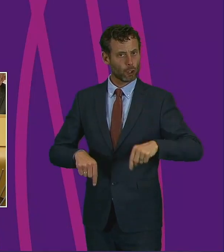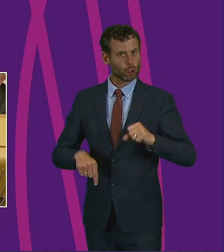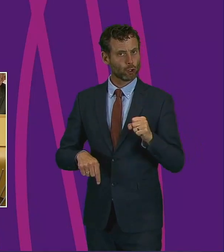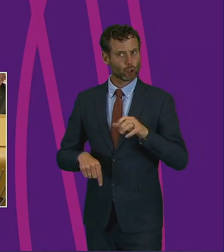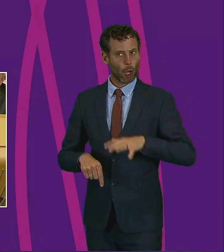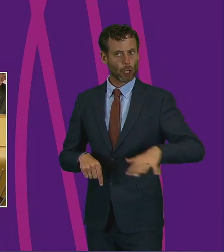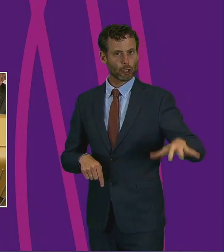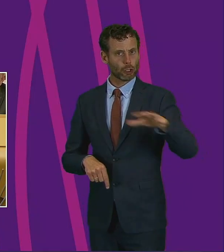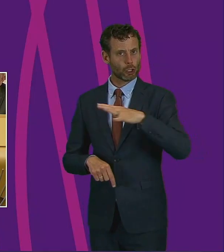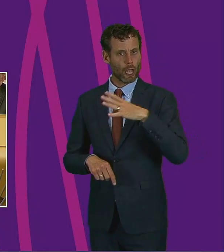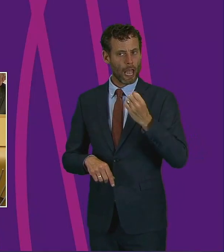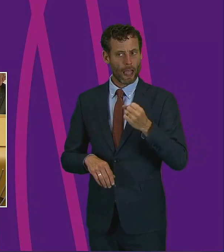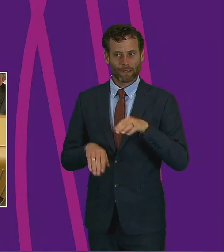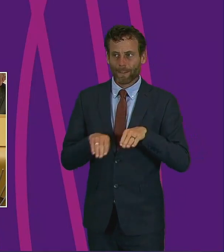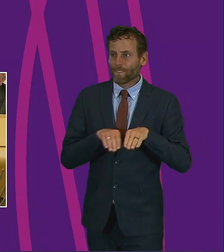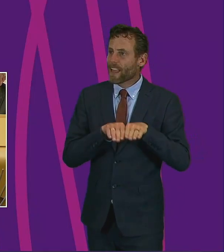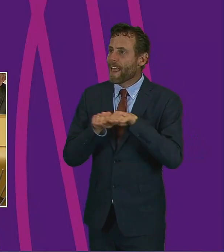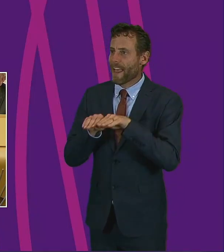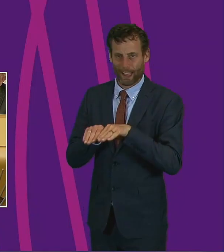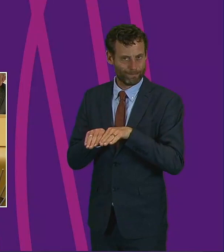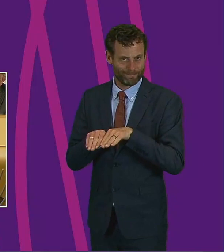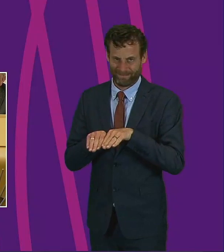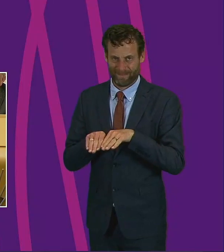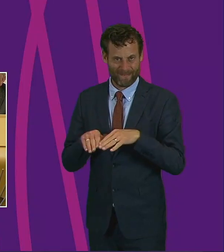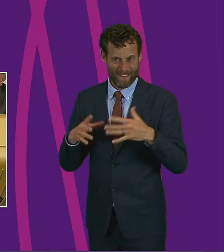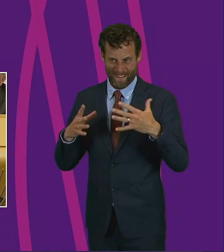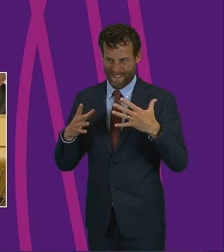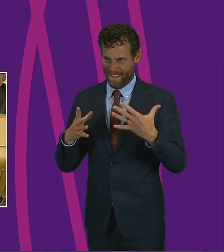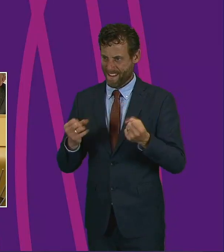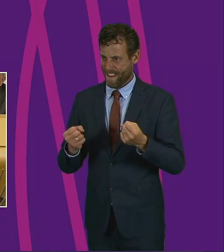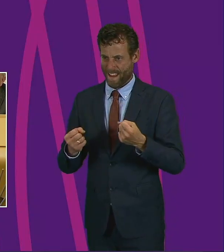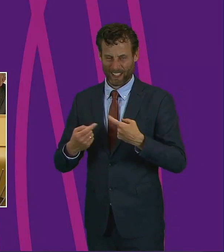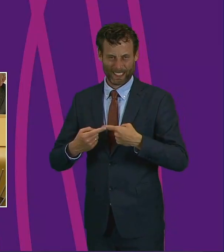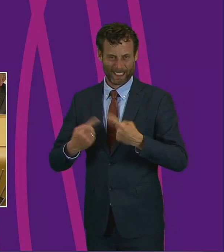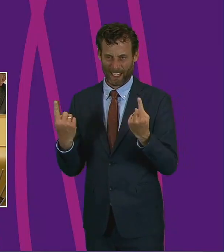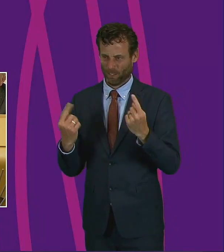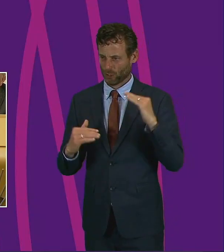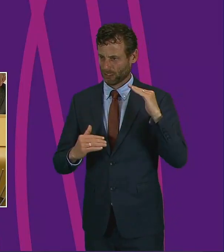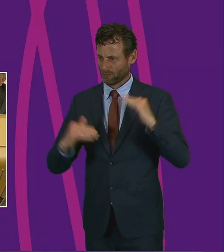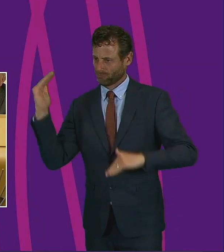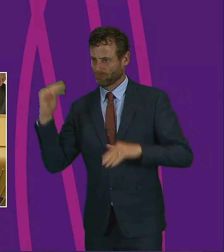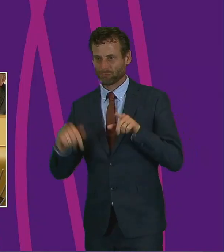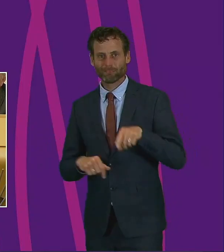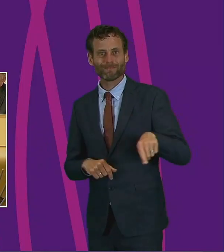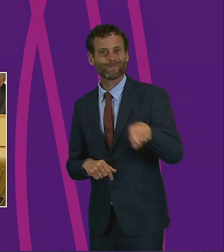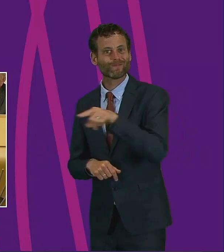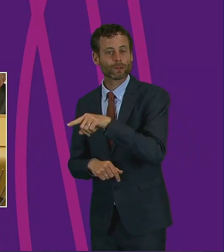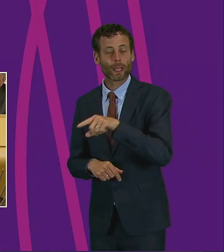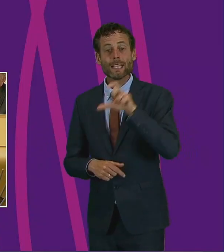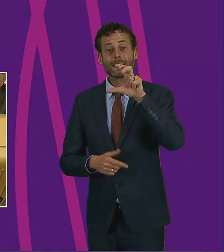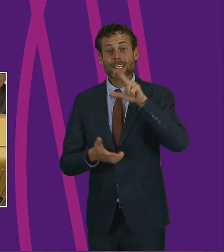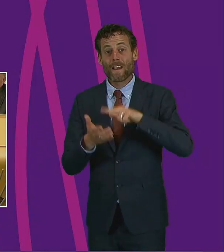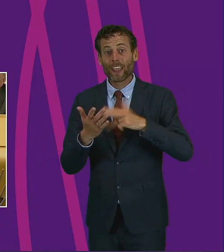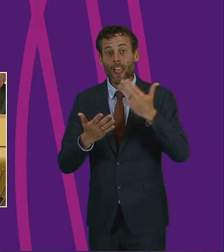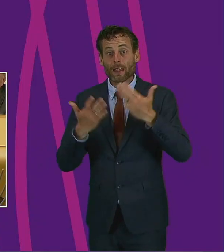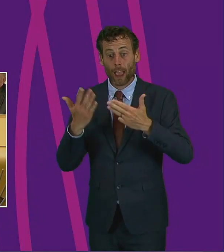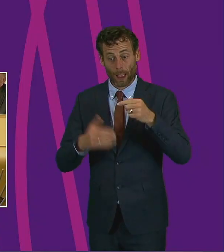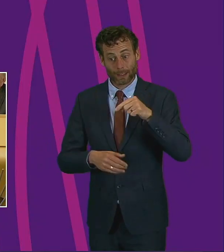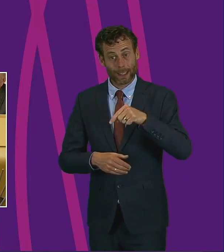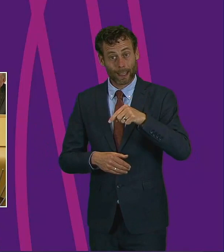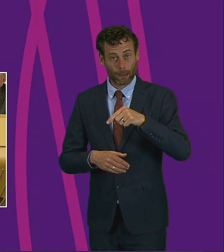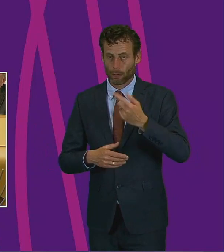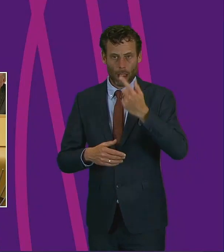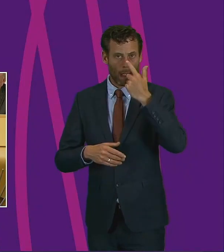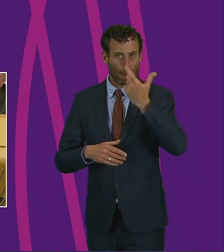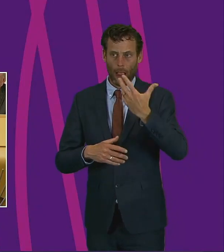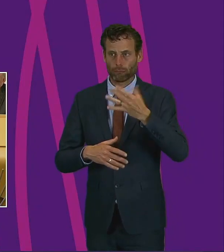society. Covid-19 does not discriminate amongst us, but that does not mean that we're not all in the same situation. We know that